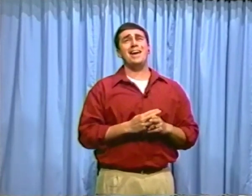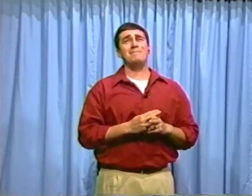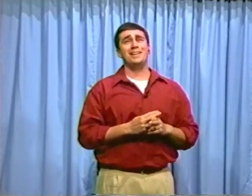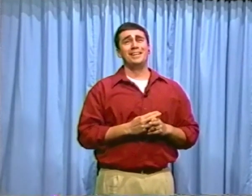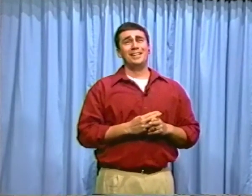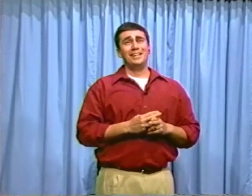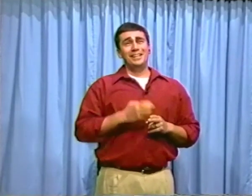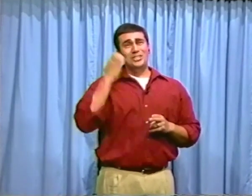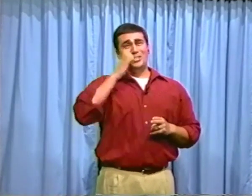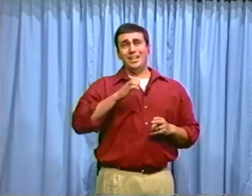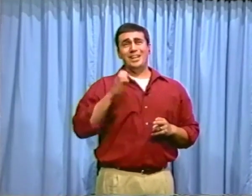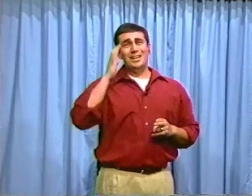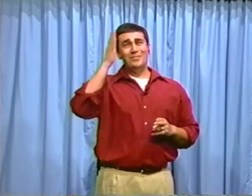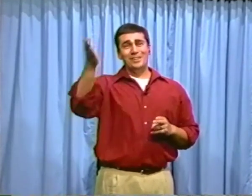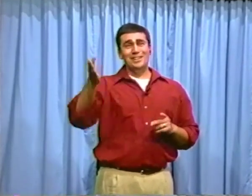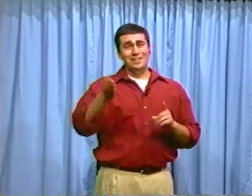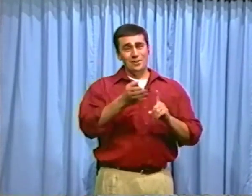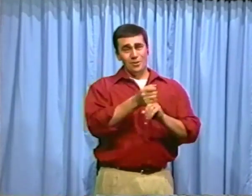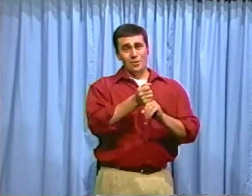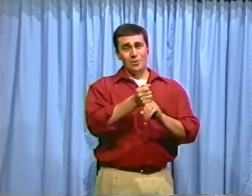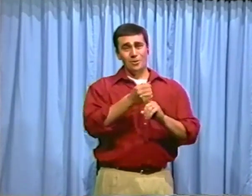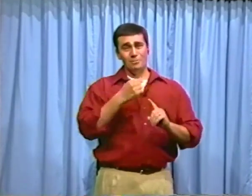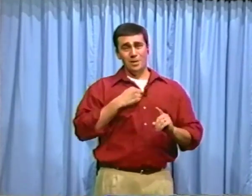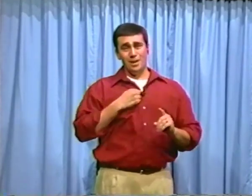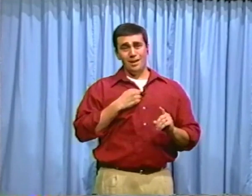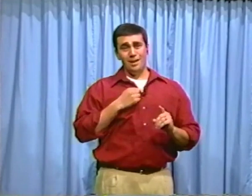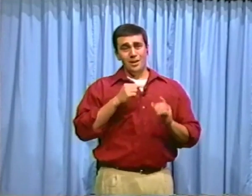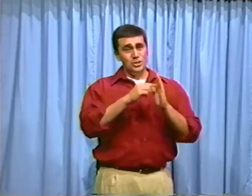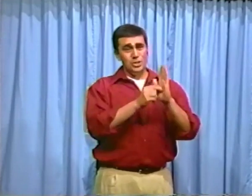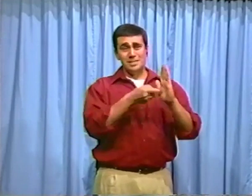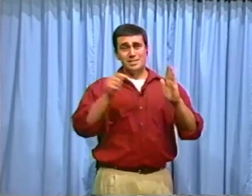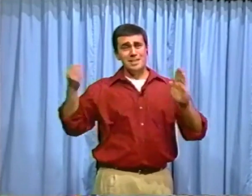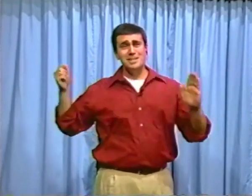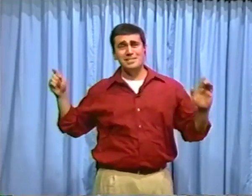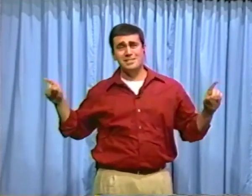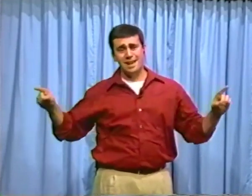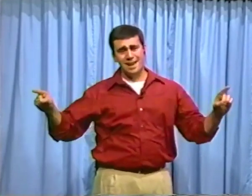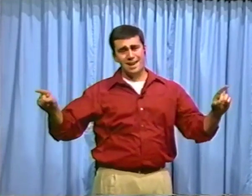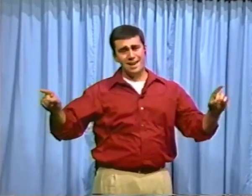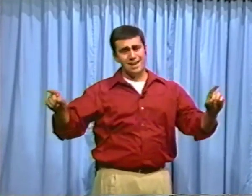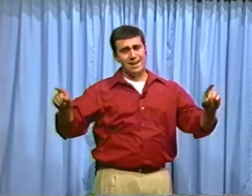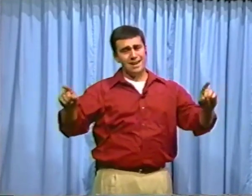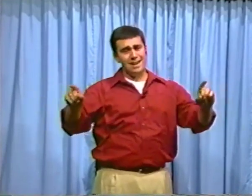She will hold me just the same